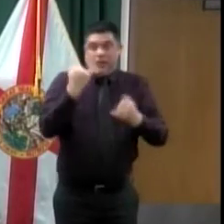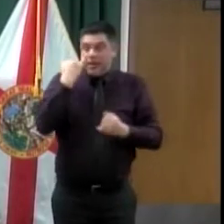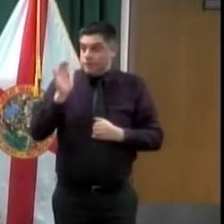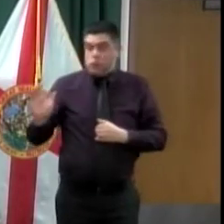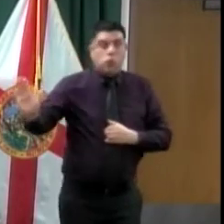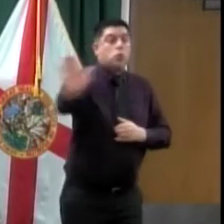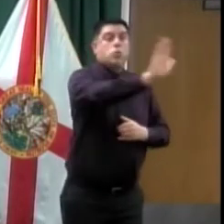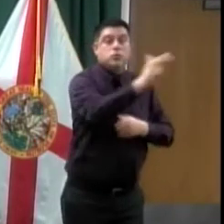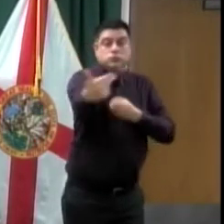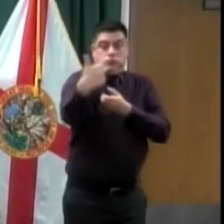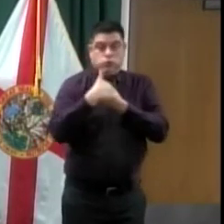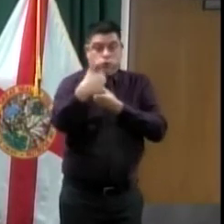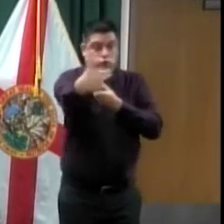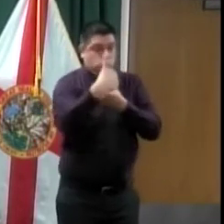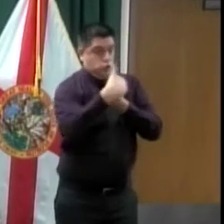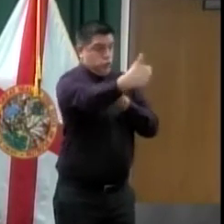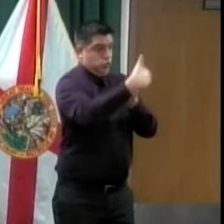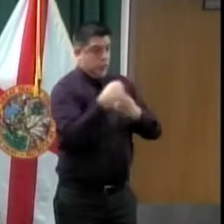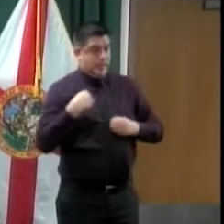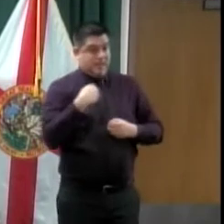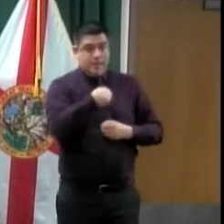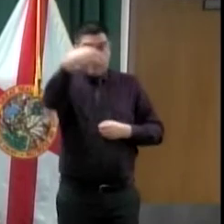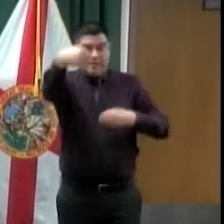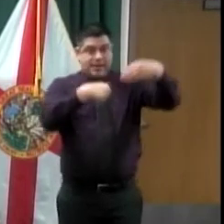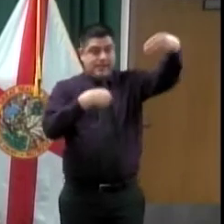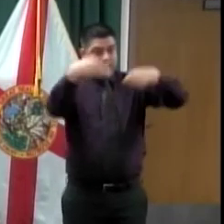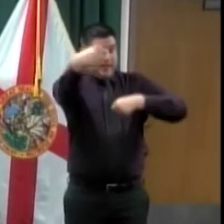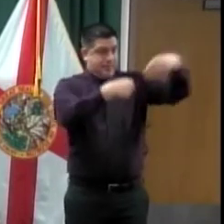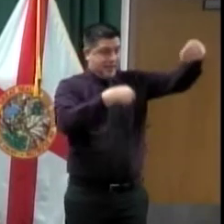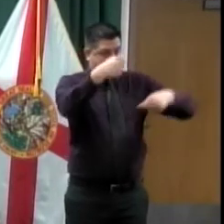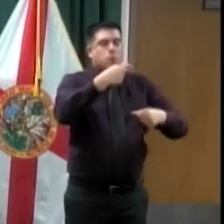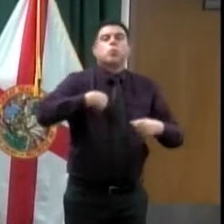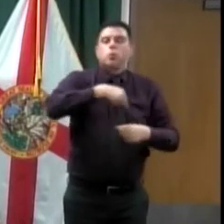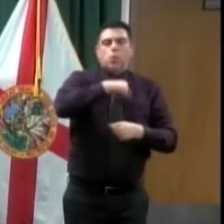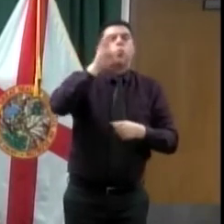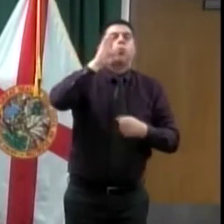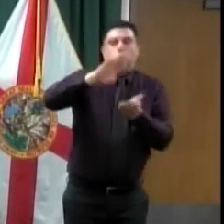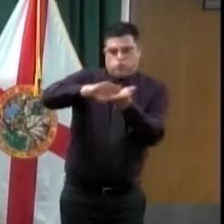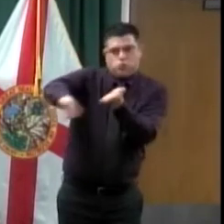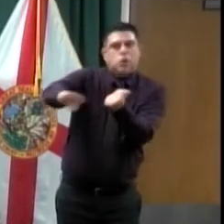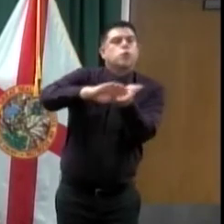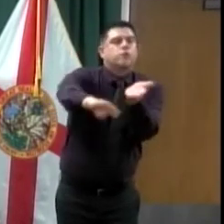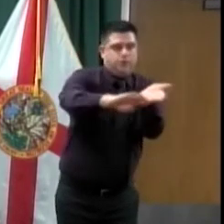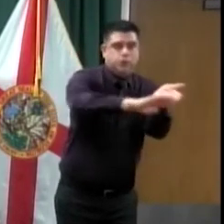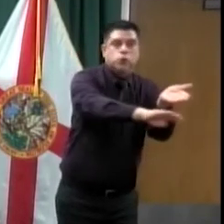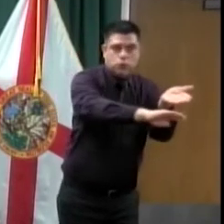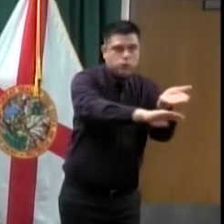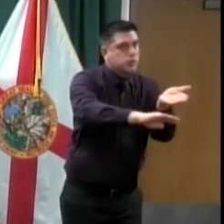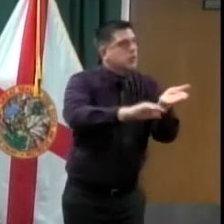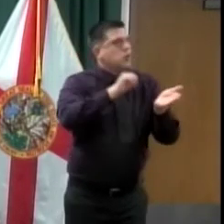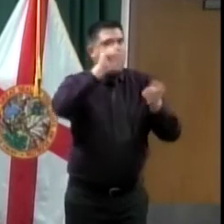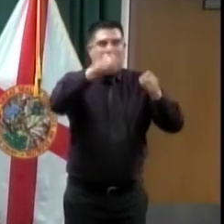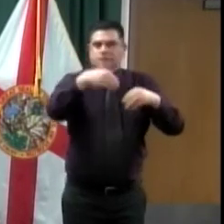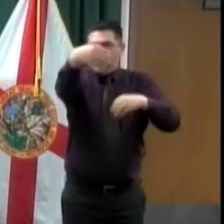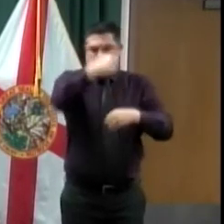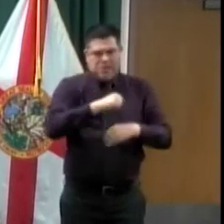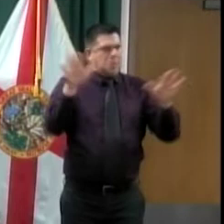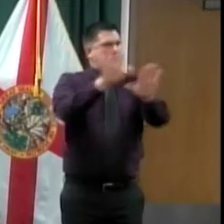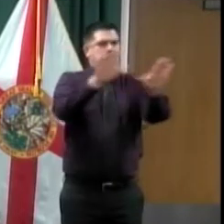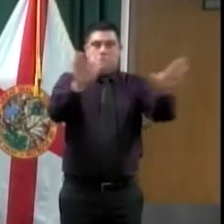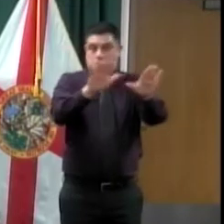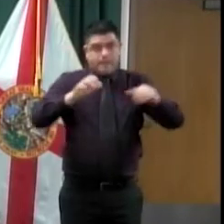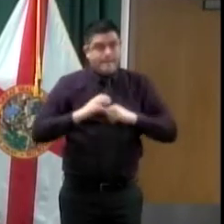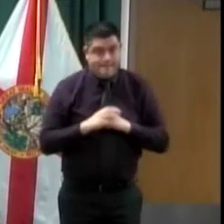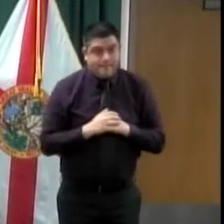program is open for Samuel County and surrounding counties. It's not just for this county. It's open Tuesday to Saturday, 9 to 5 p.m.